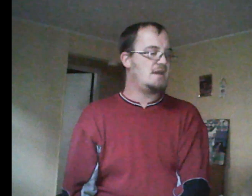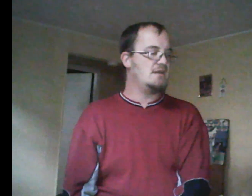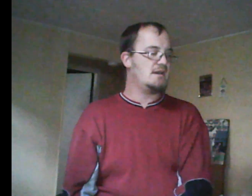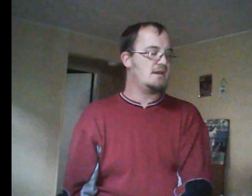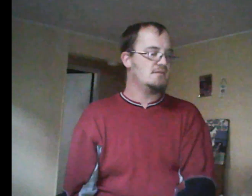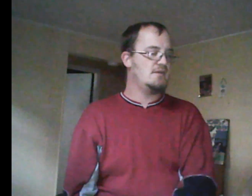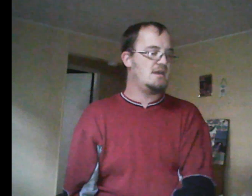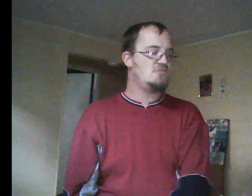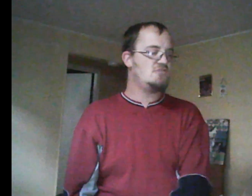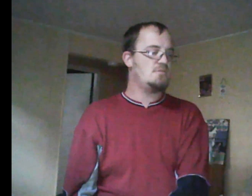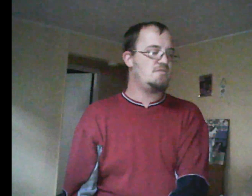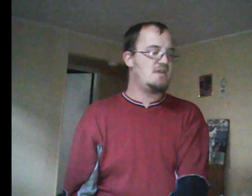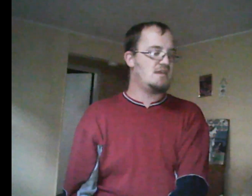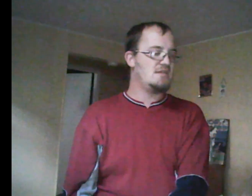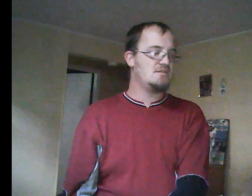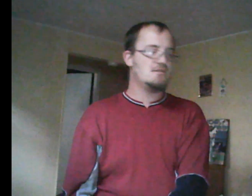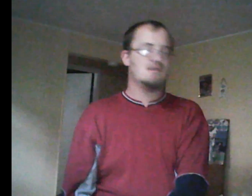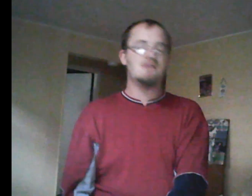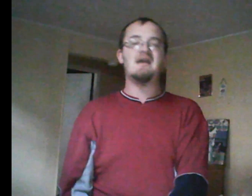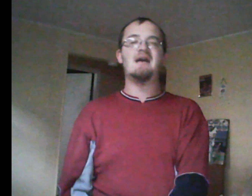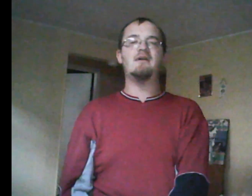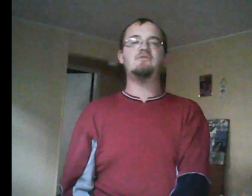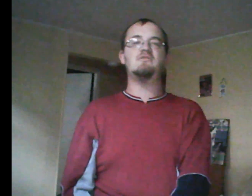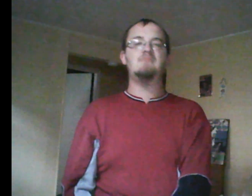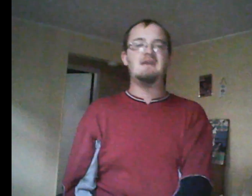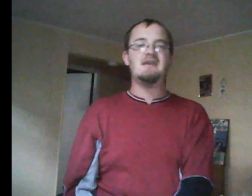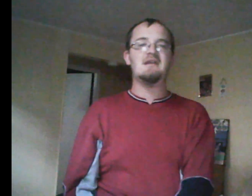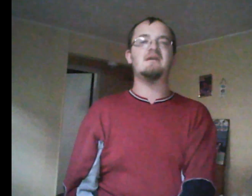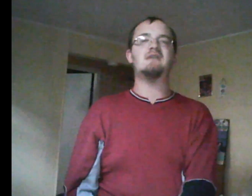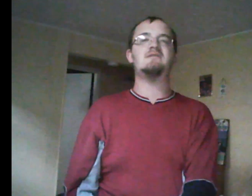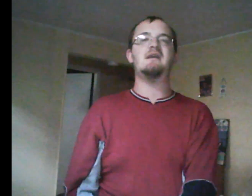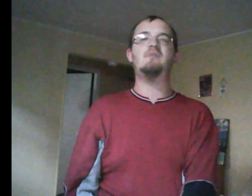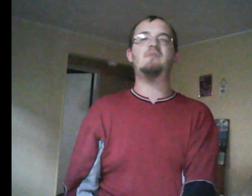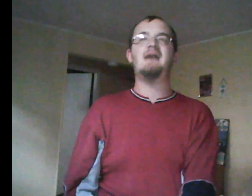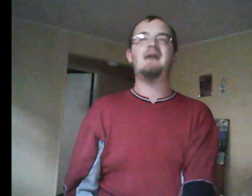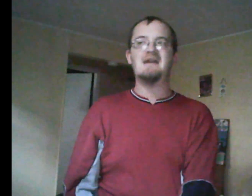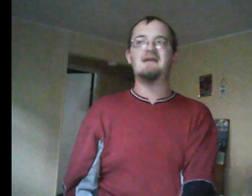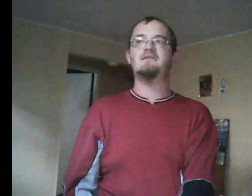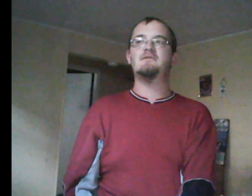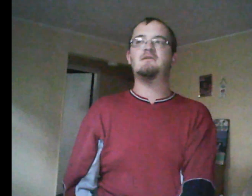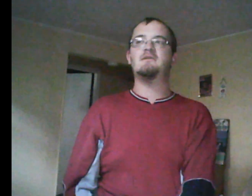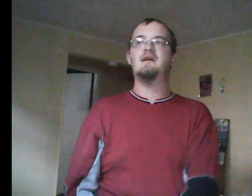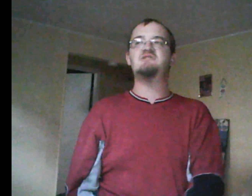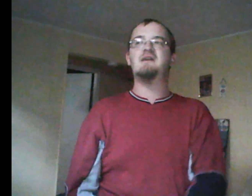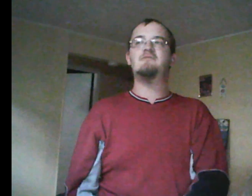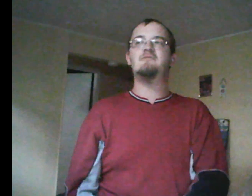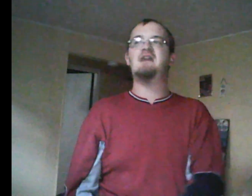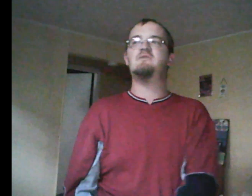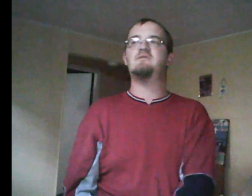prevent that. Now, to me, it's like Snake probably had a hunch that Radich was just having it out for Emma.